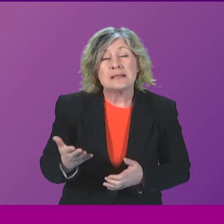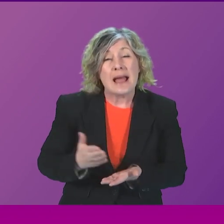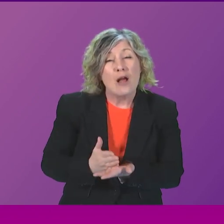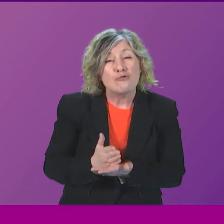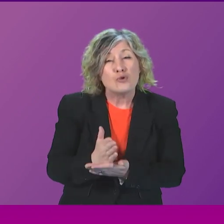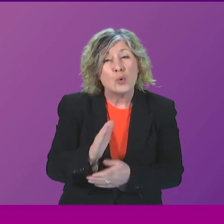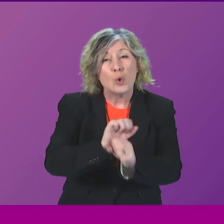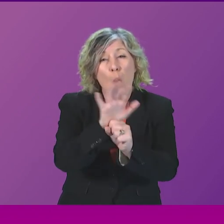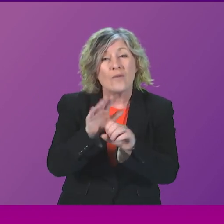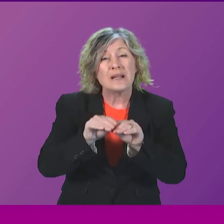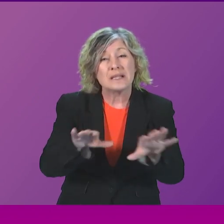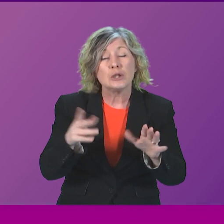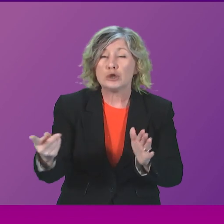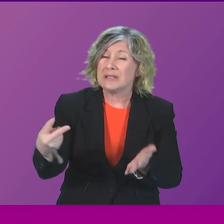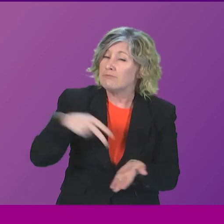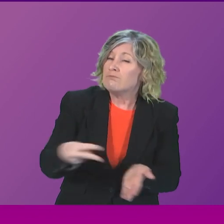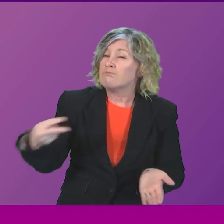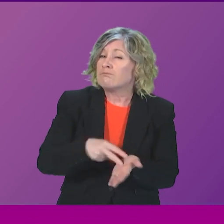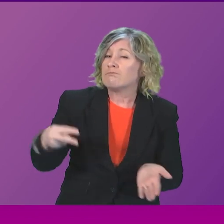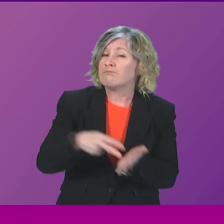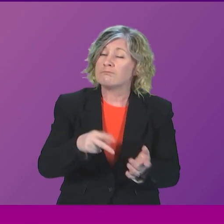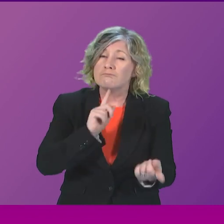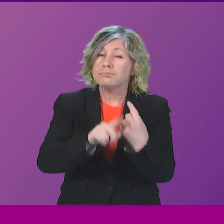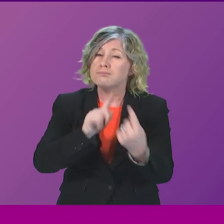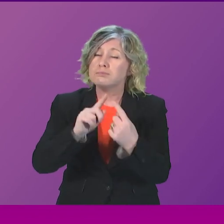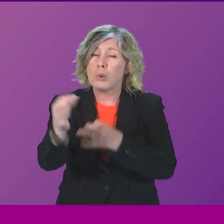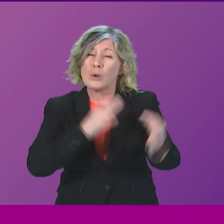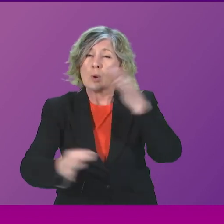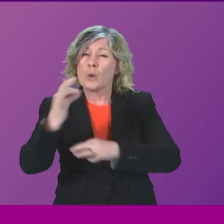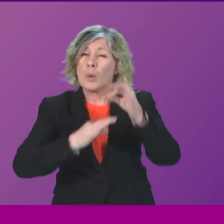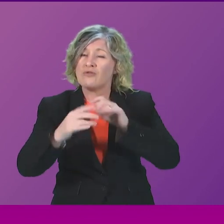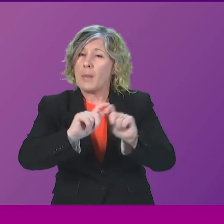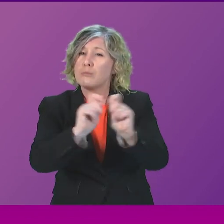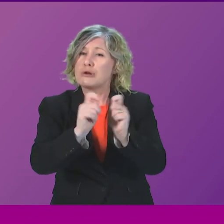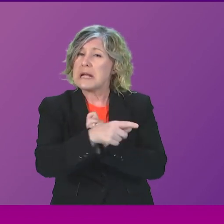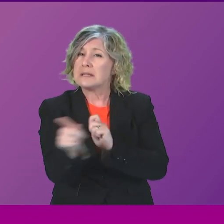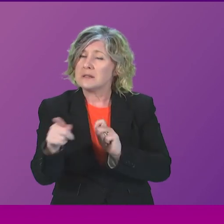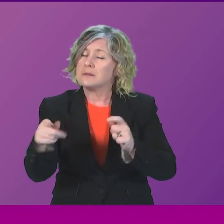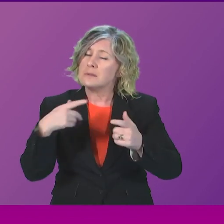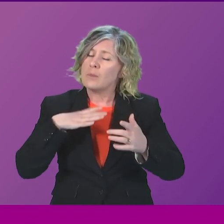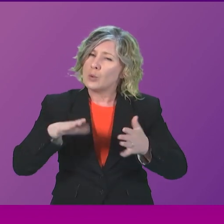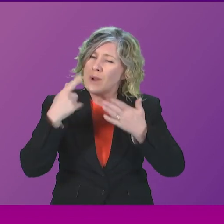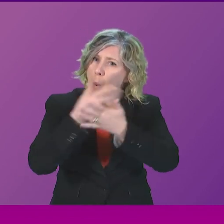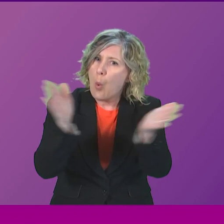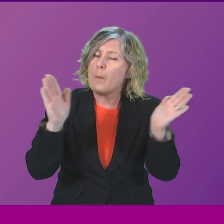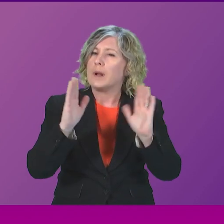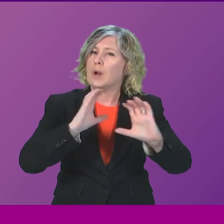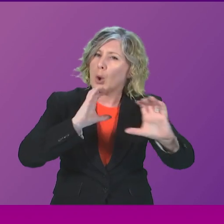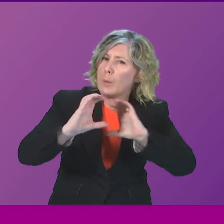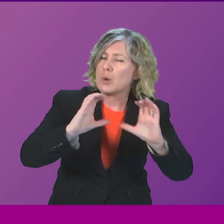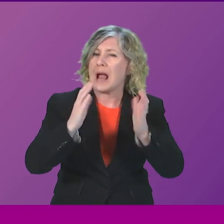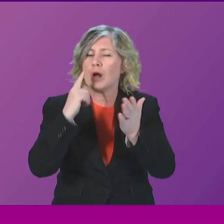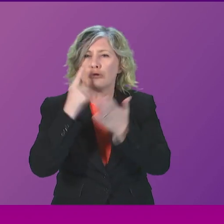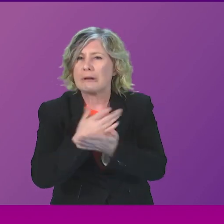that pandemic to face questions from the press in order to communicate as openly and transparently as